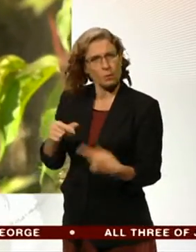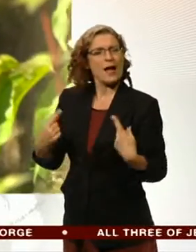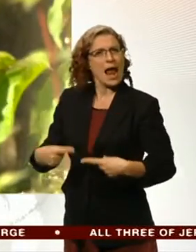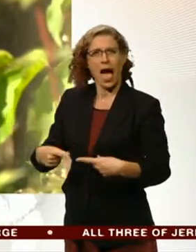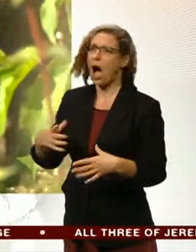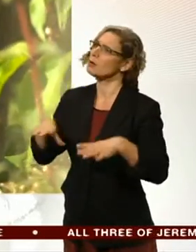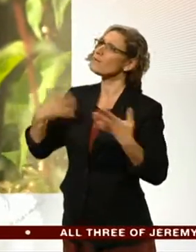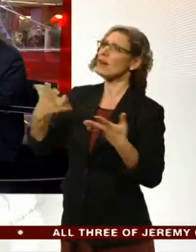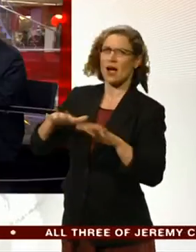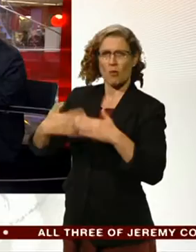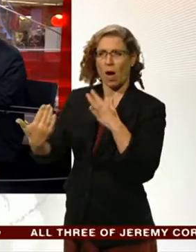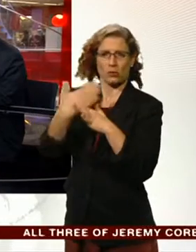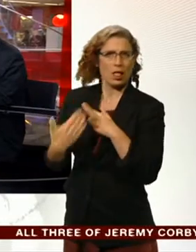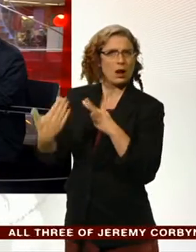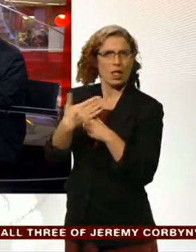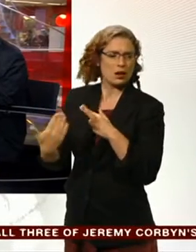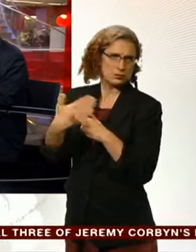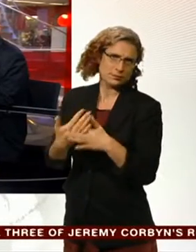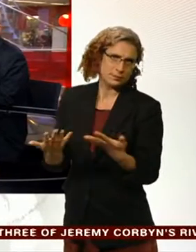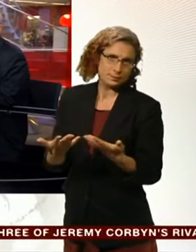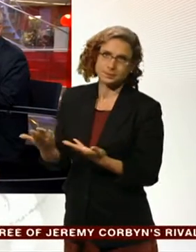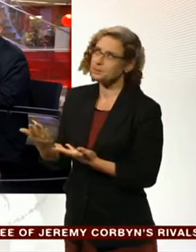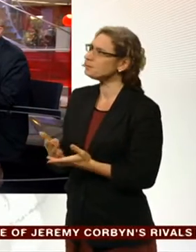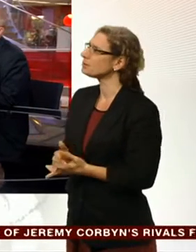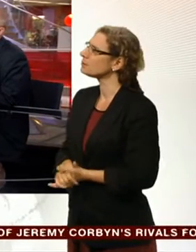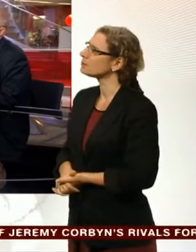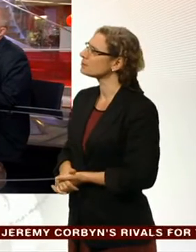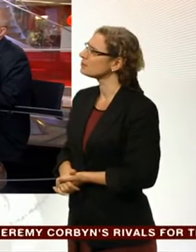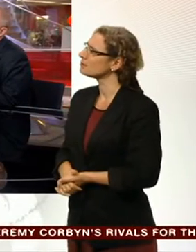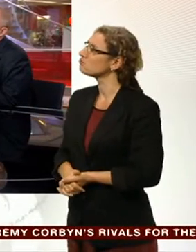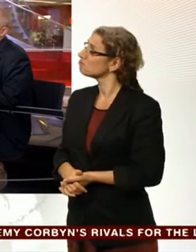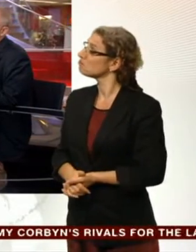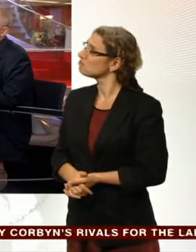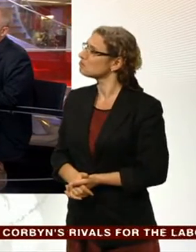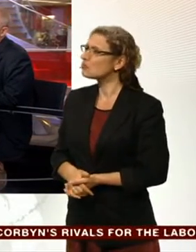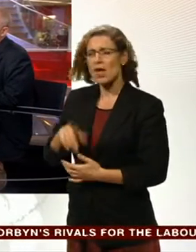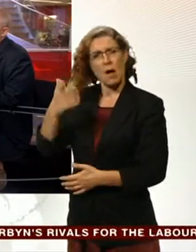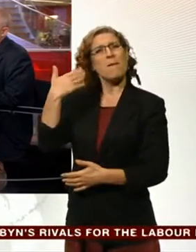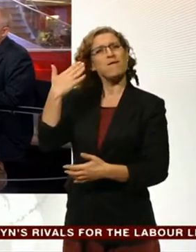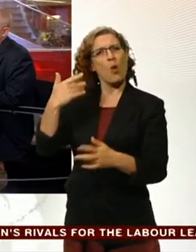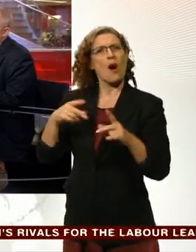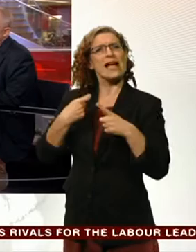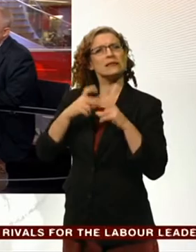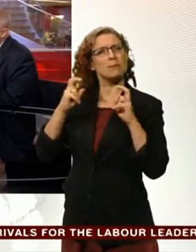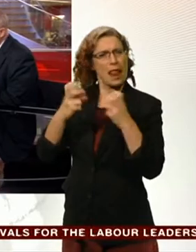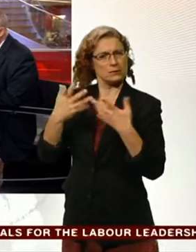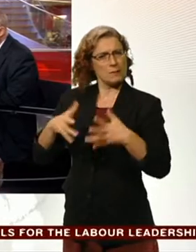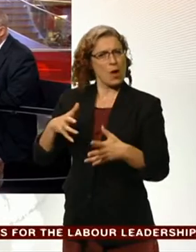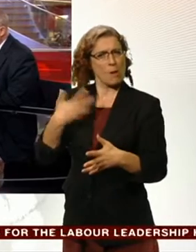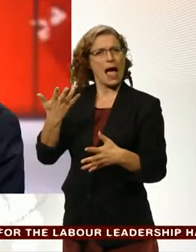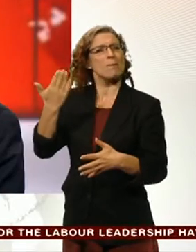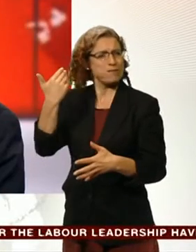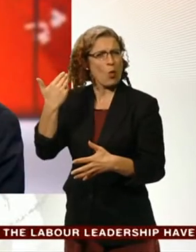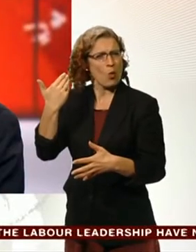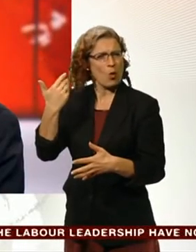intrusion. Well, Nick Whitchell is here with me now. Kensington Palace has complained before, but this looks different. I think it is.